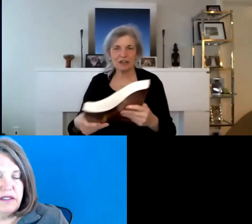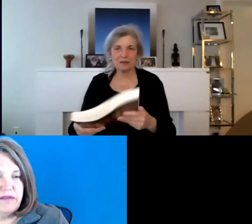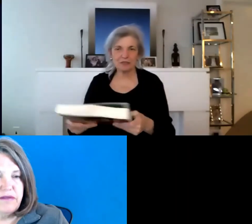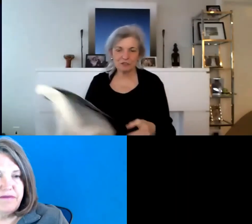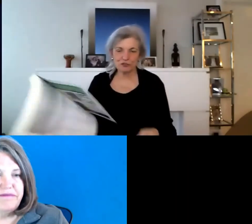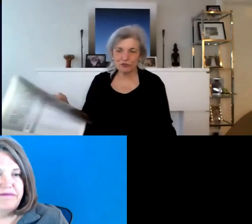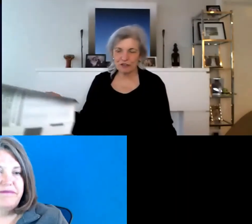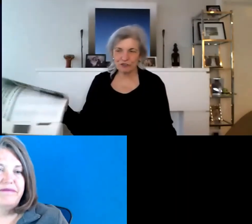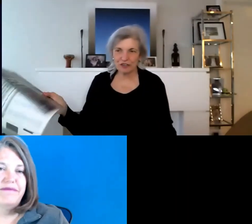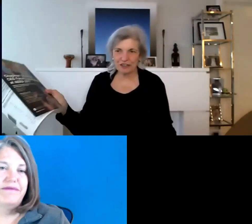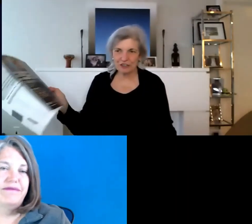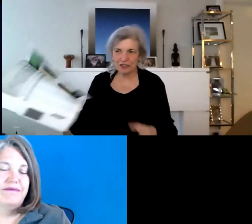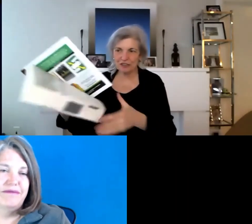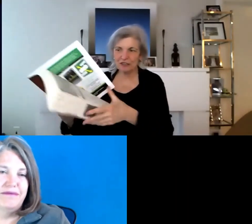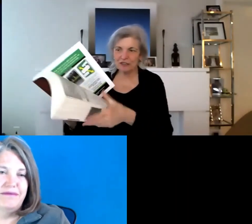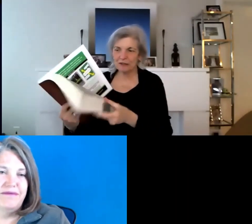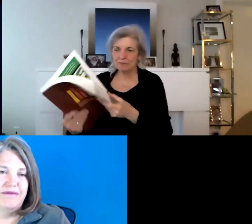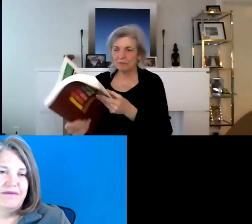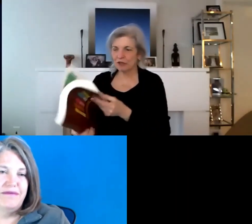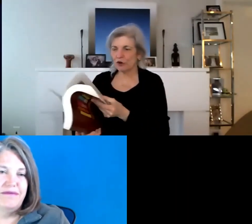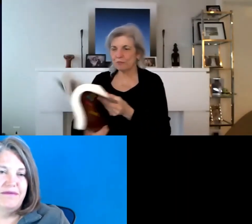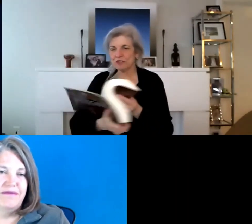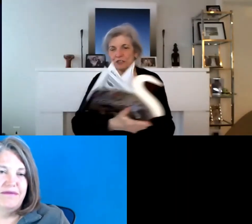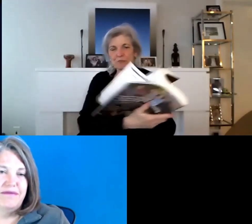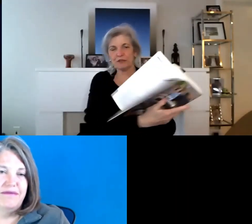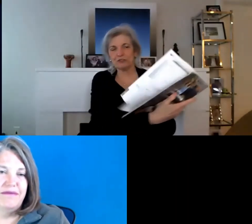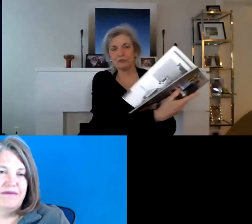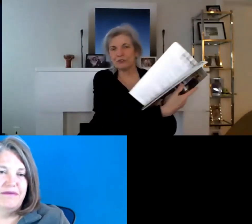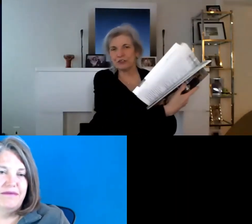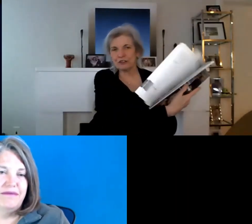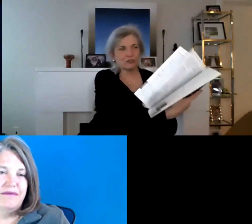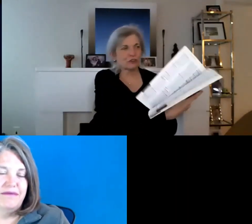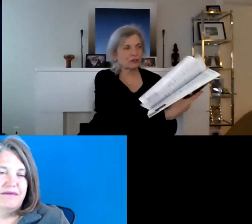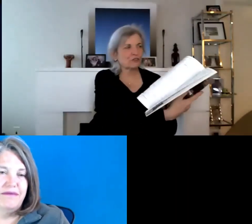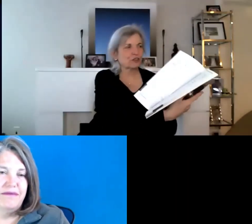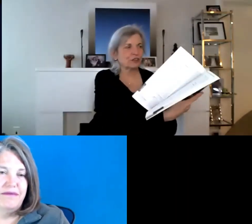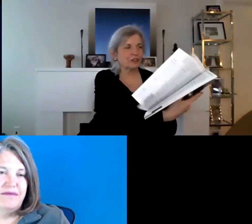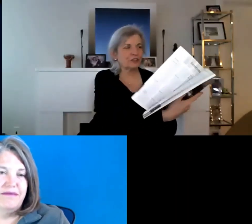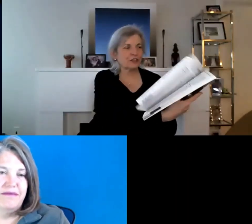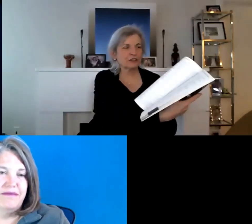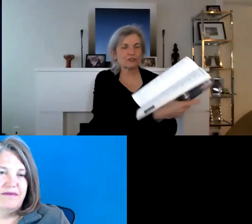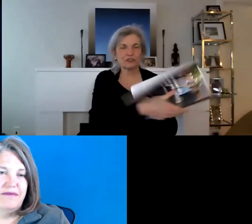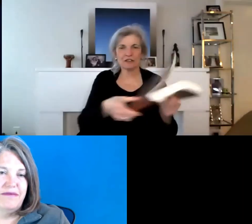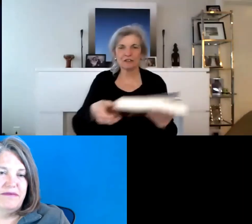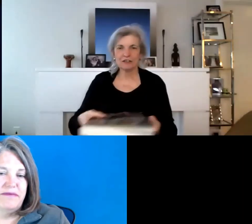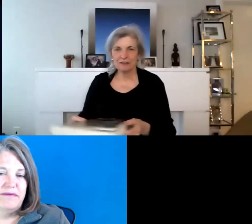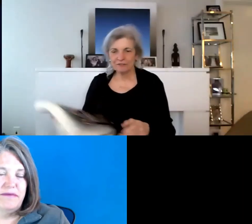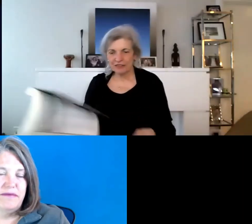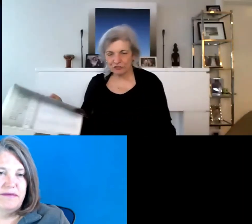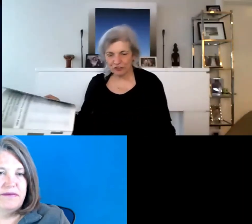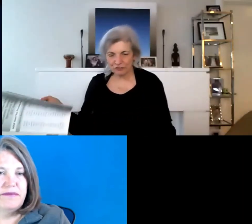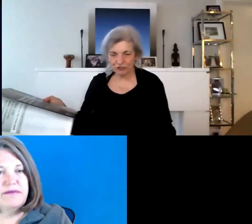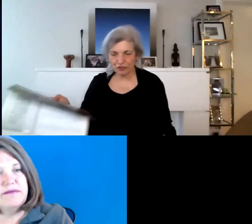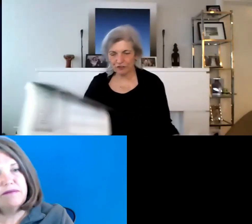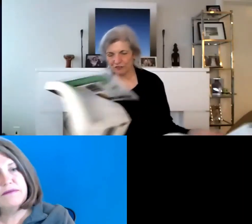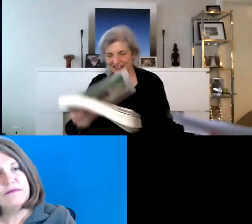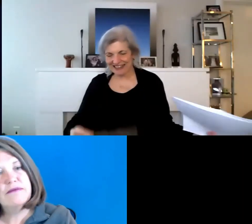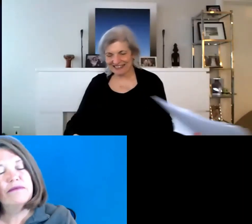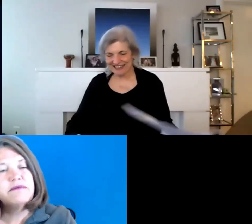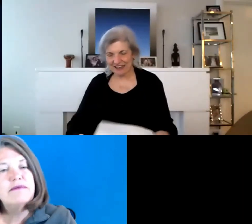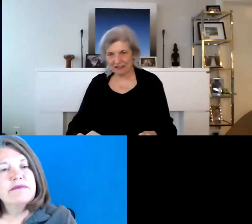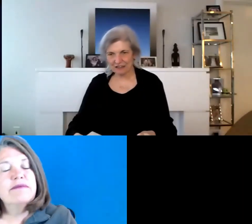in 2019. But all participants and presenters are listed in an index and, and essentially